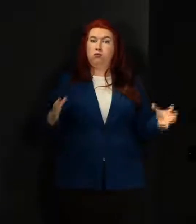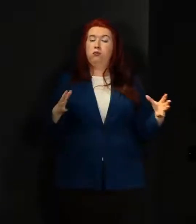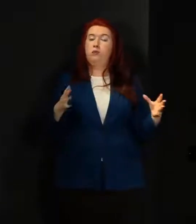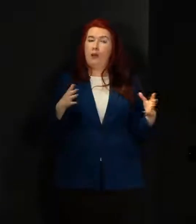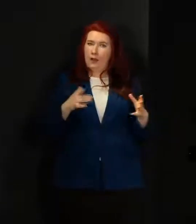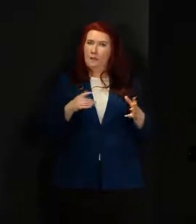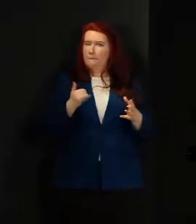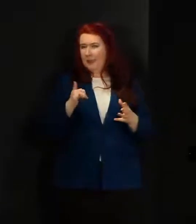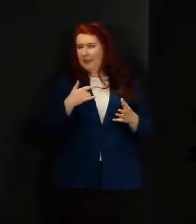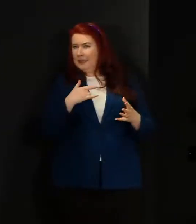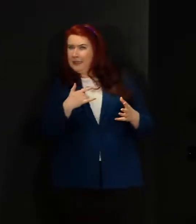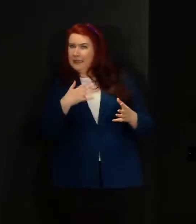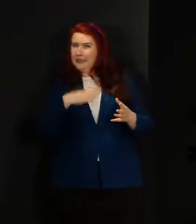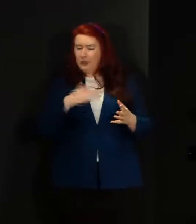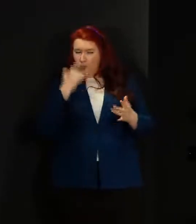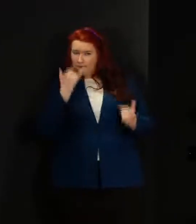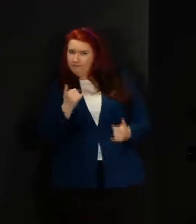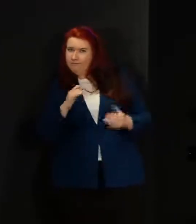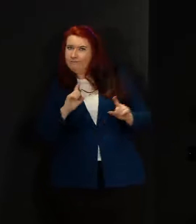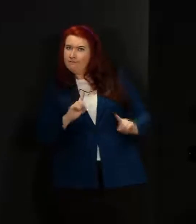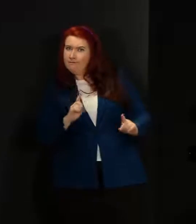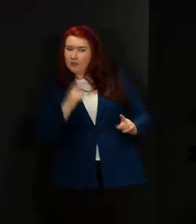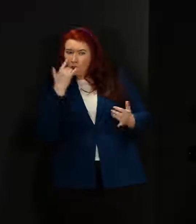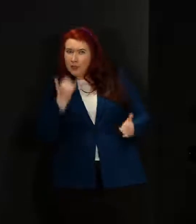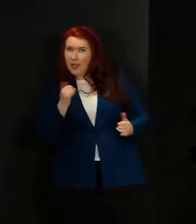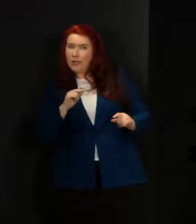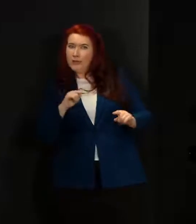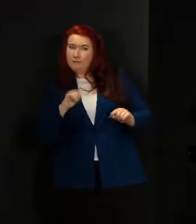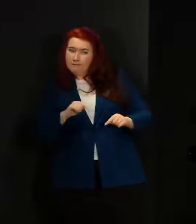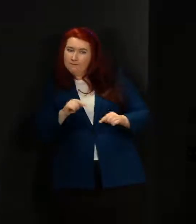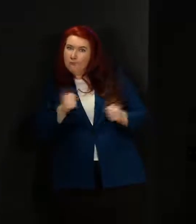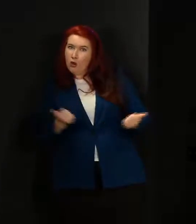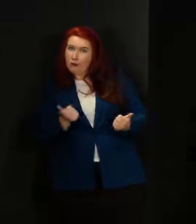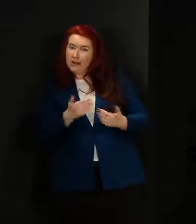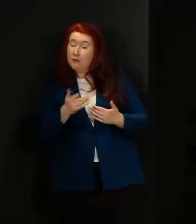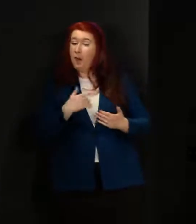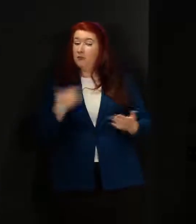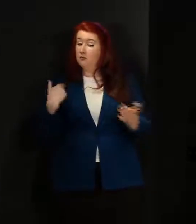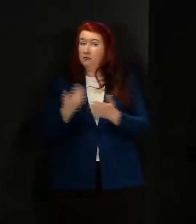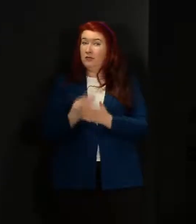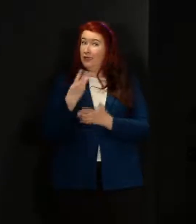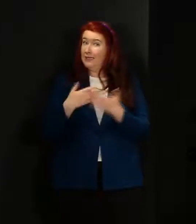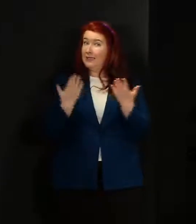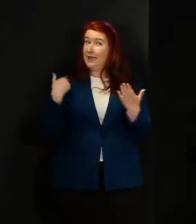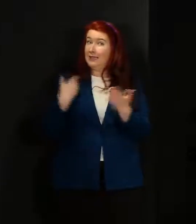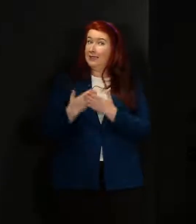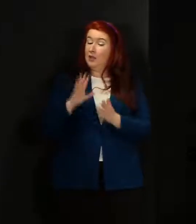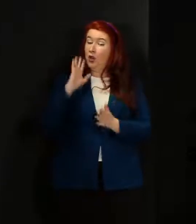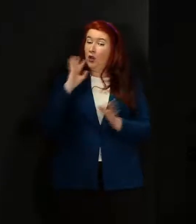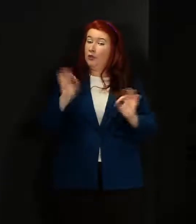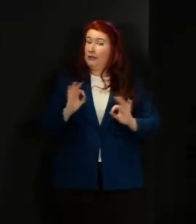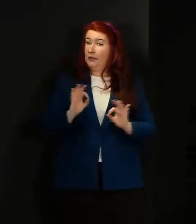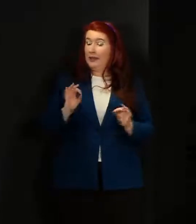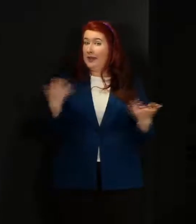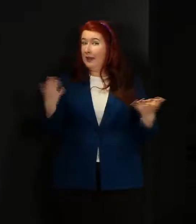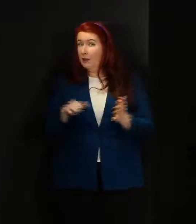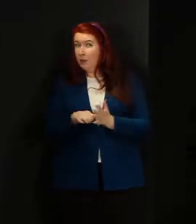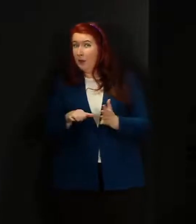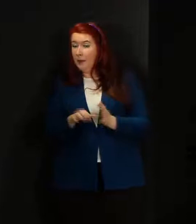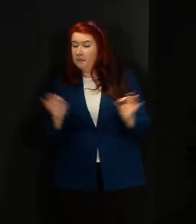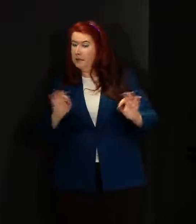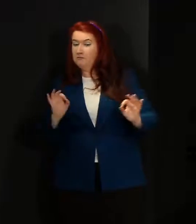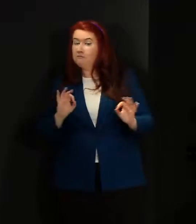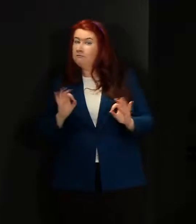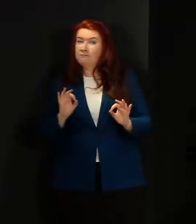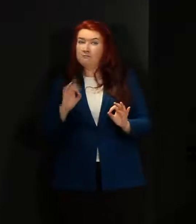intelligence that we might have to go in and have a little look, but I've heard nothing in the last three days to suggest that anything